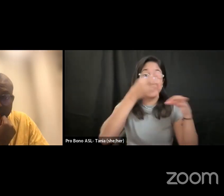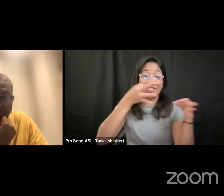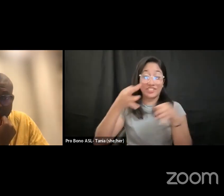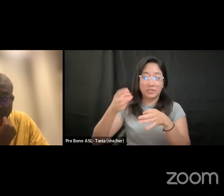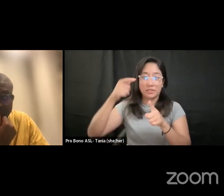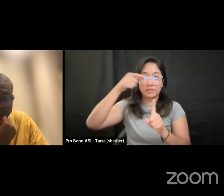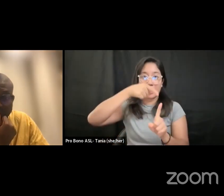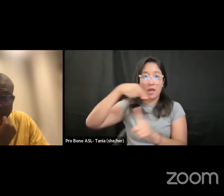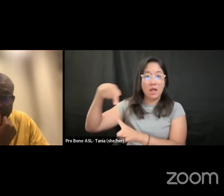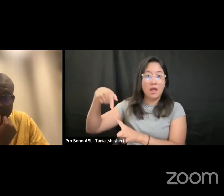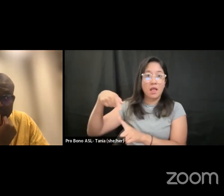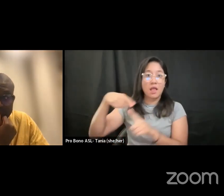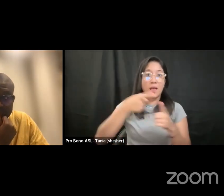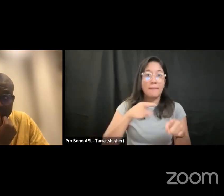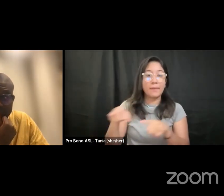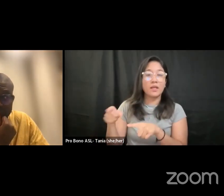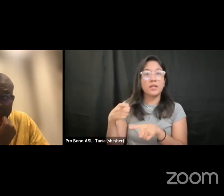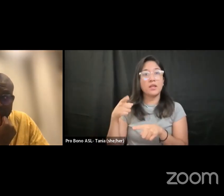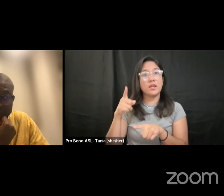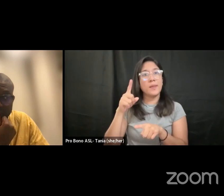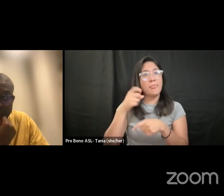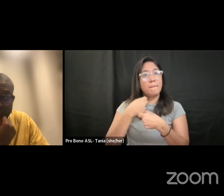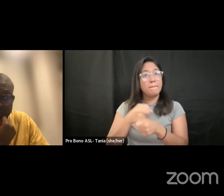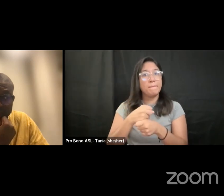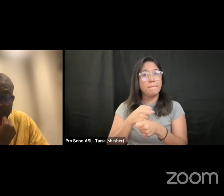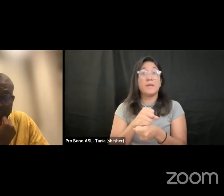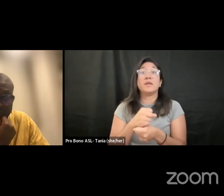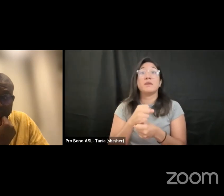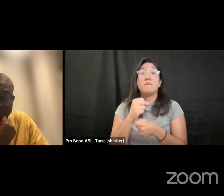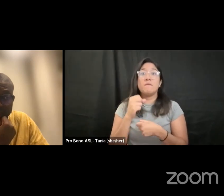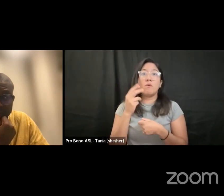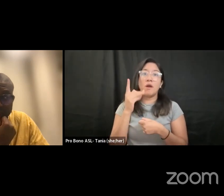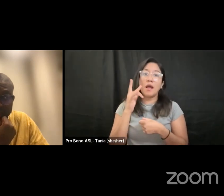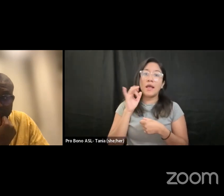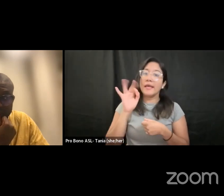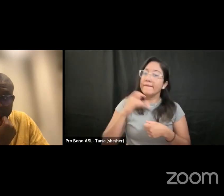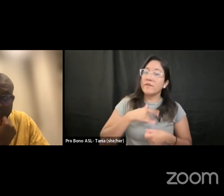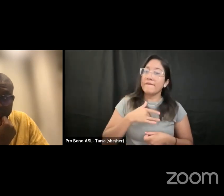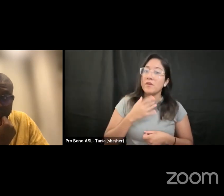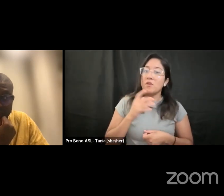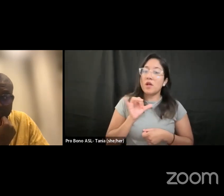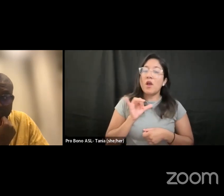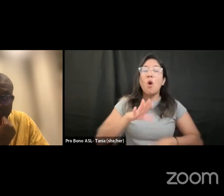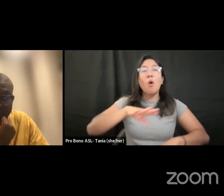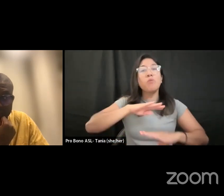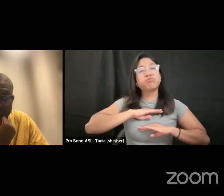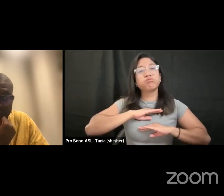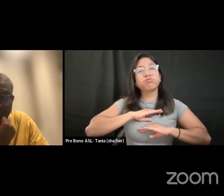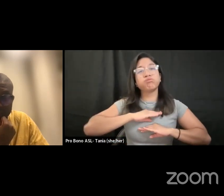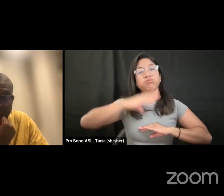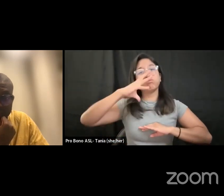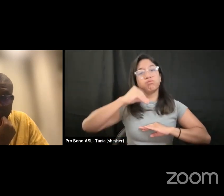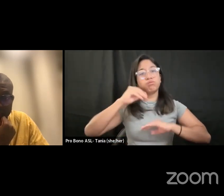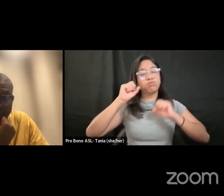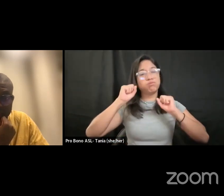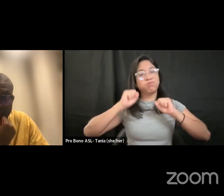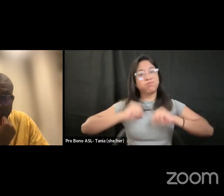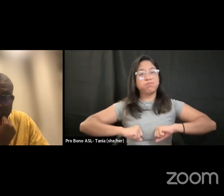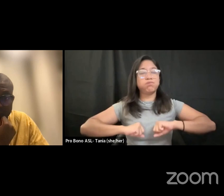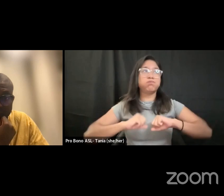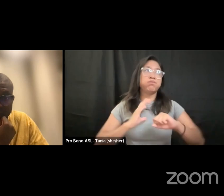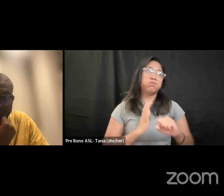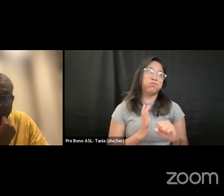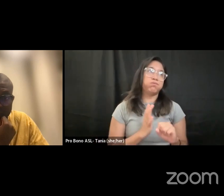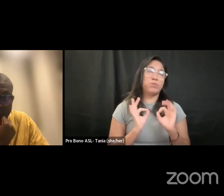with you know but the truth is unless you're sitting at the table where all decision makers are unless